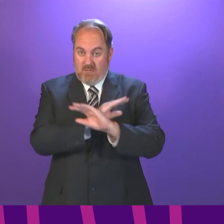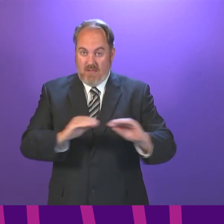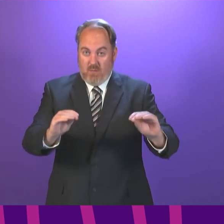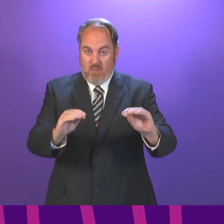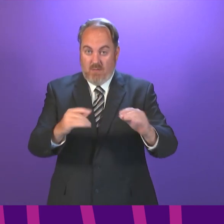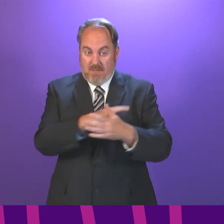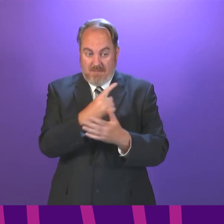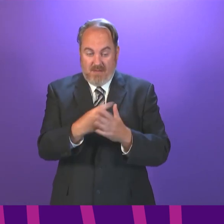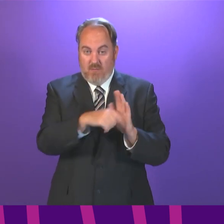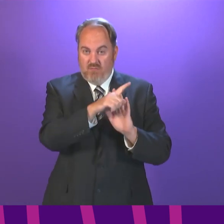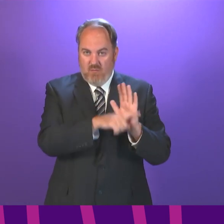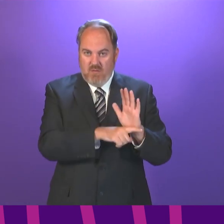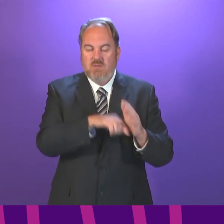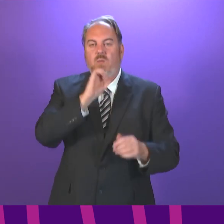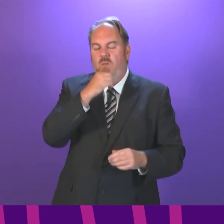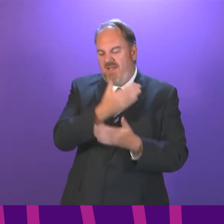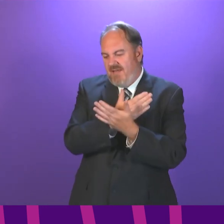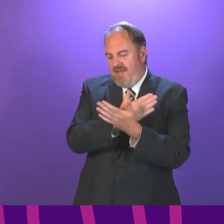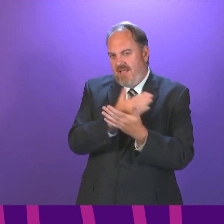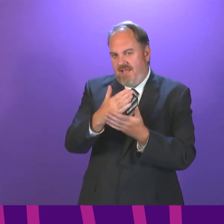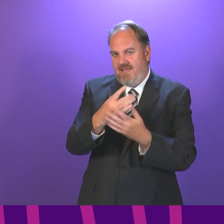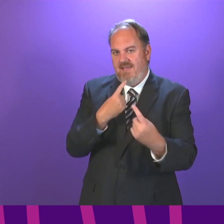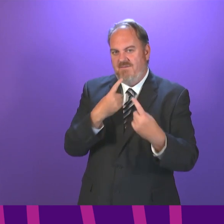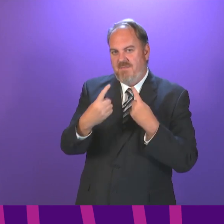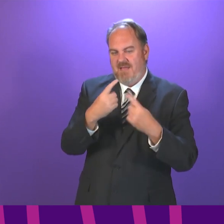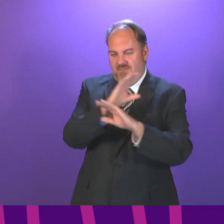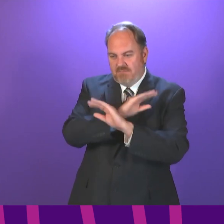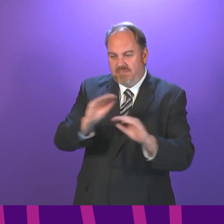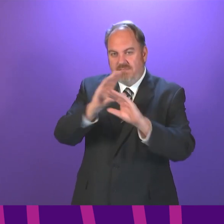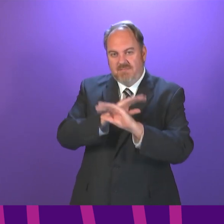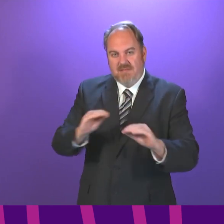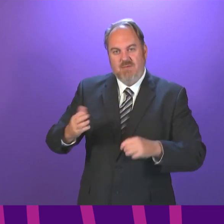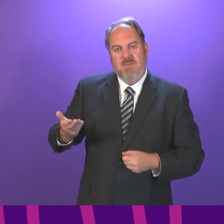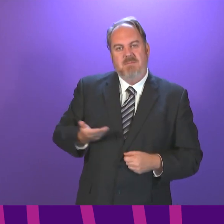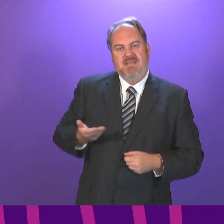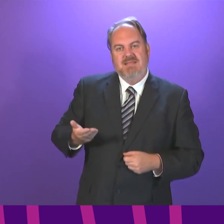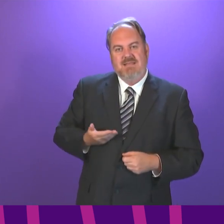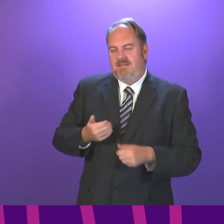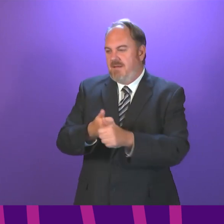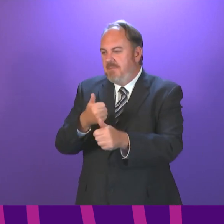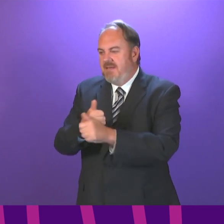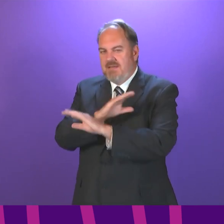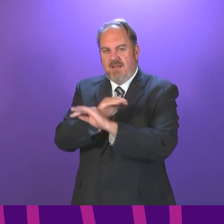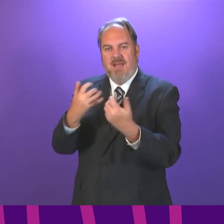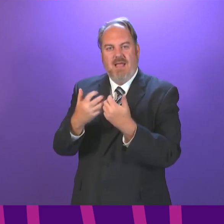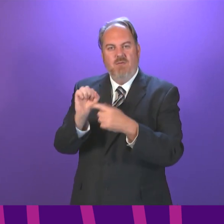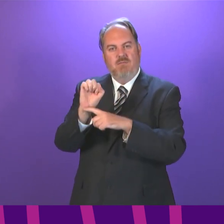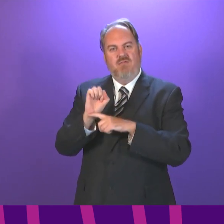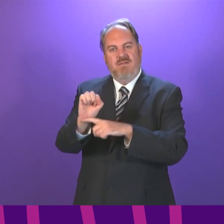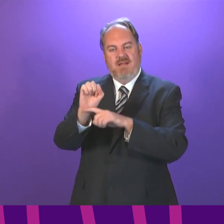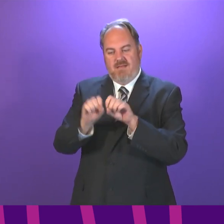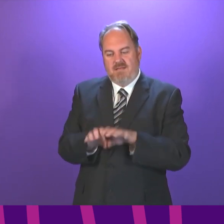issue clear guidance to assist individuals and businesses to reduce the risk of transmission as much as possible. Rigorous